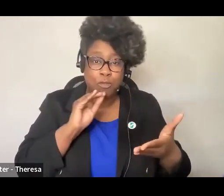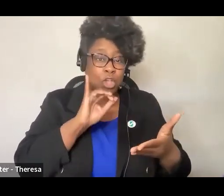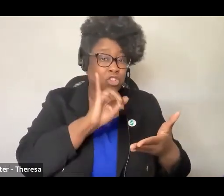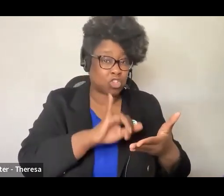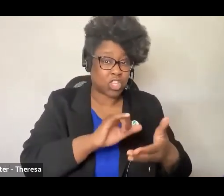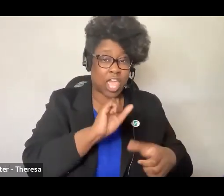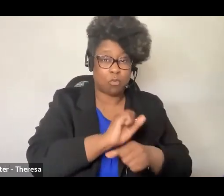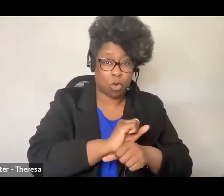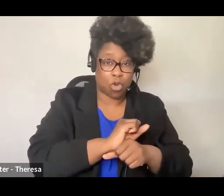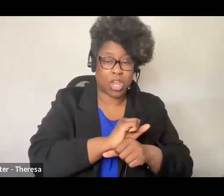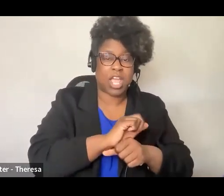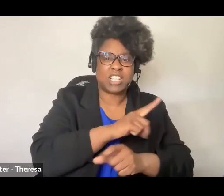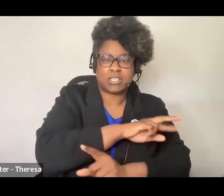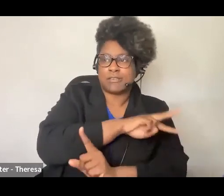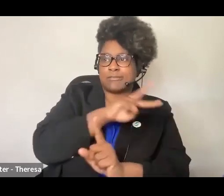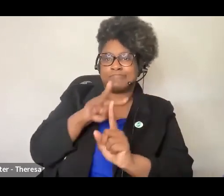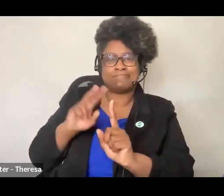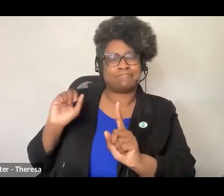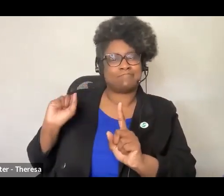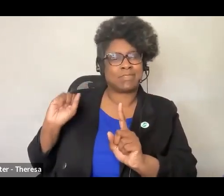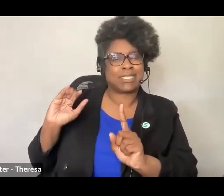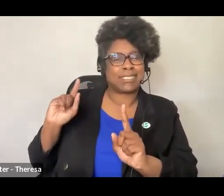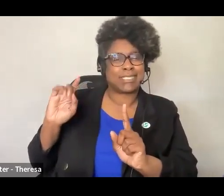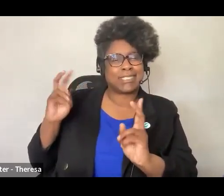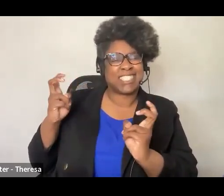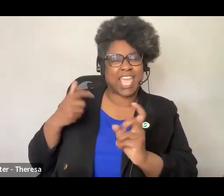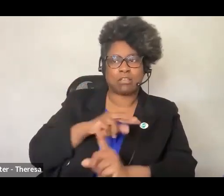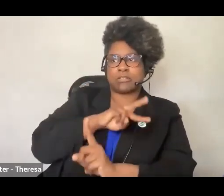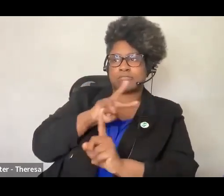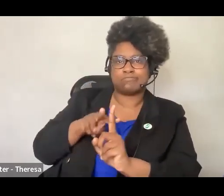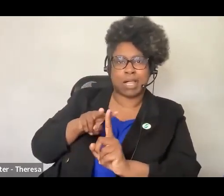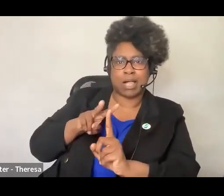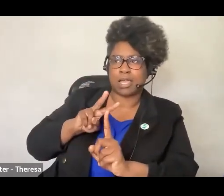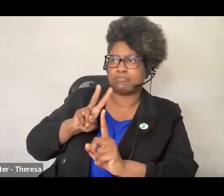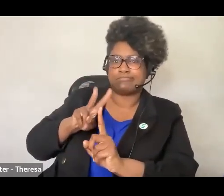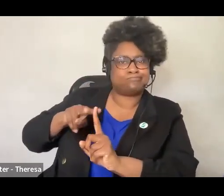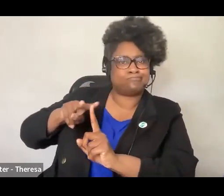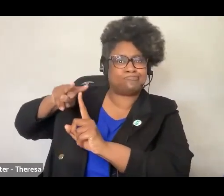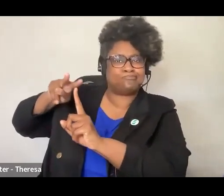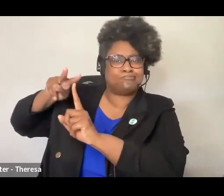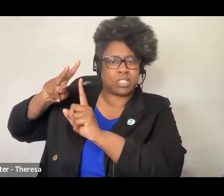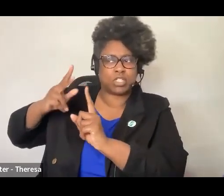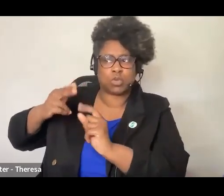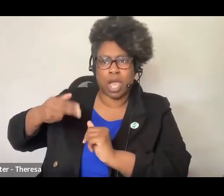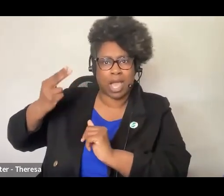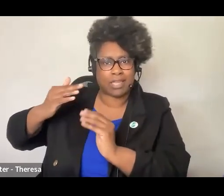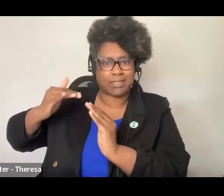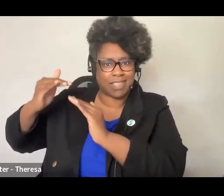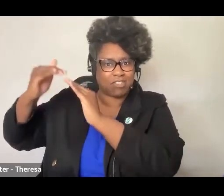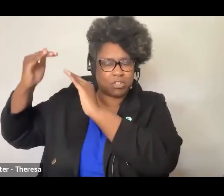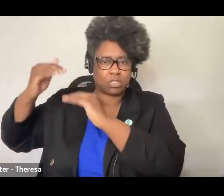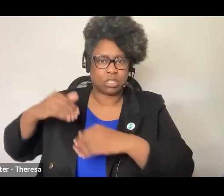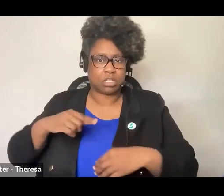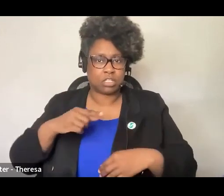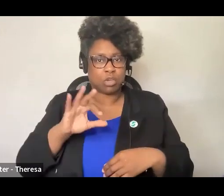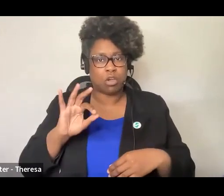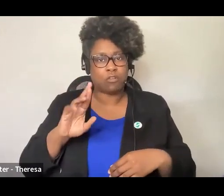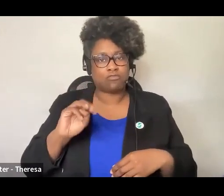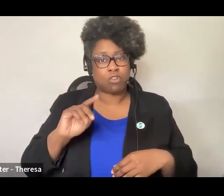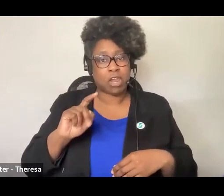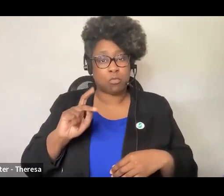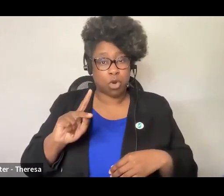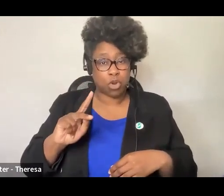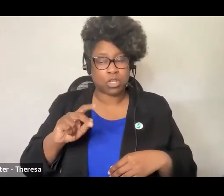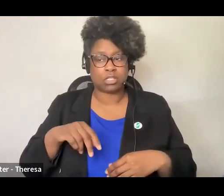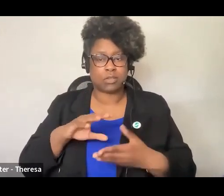larger level and it's it's really the intersection of those communities that becomes really important I think those frameworks we use and choose are critical